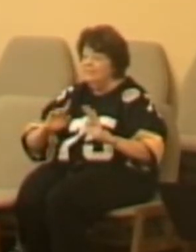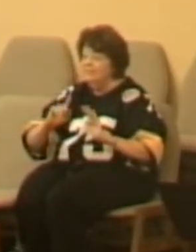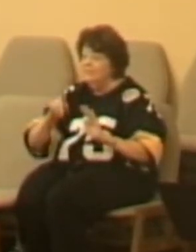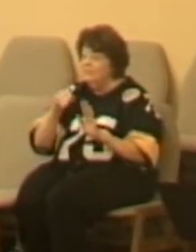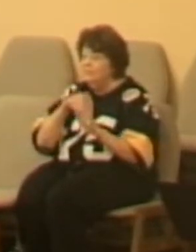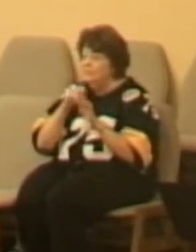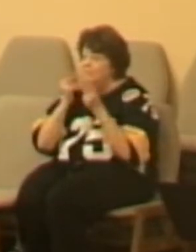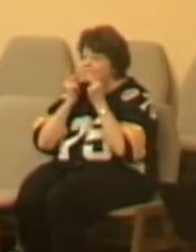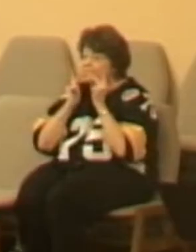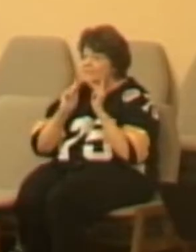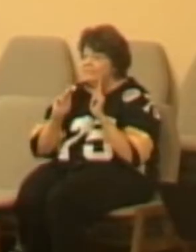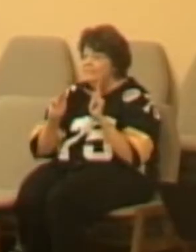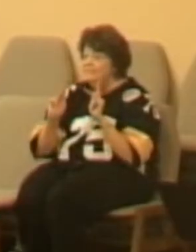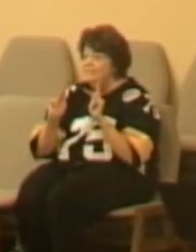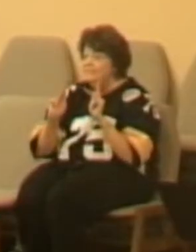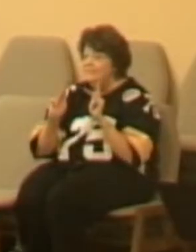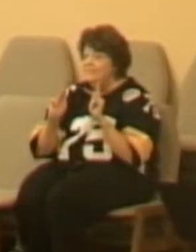peace.